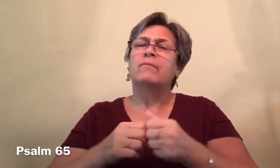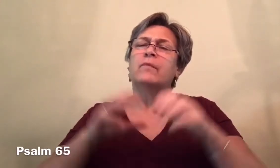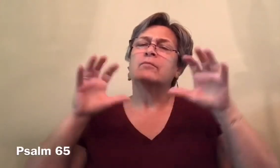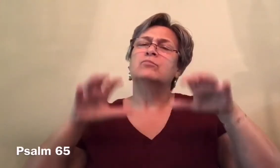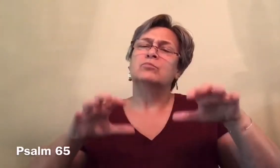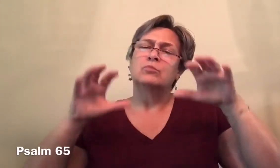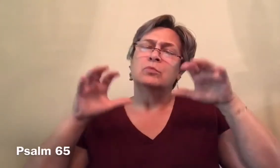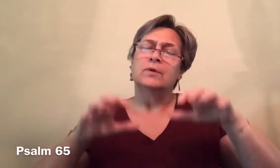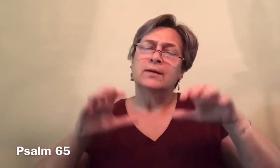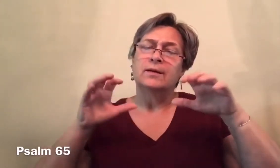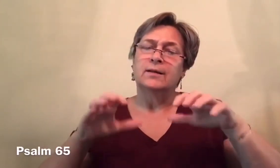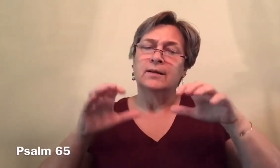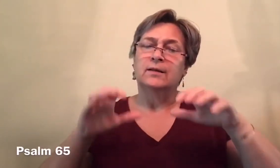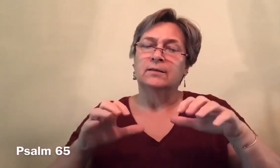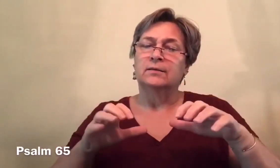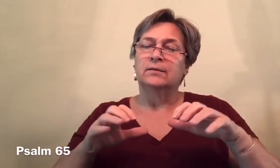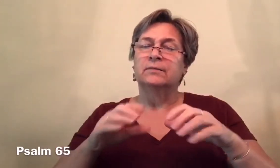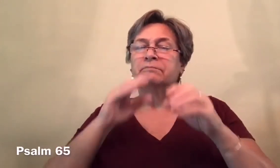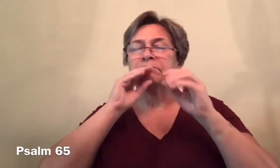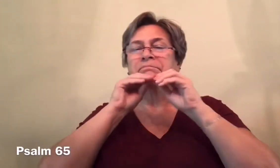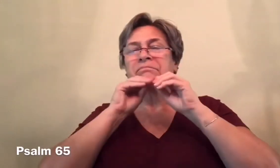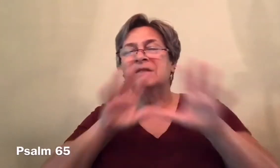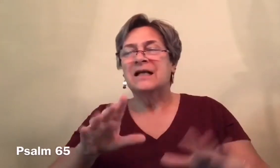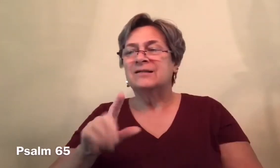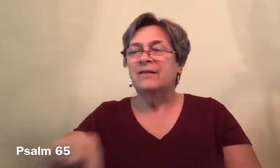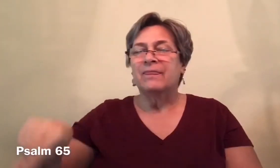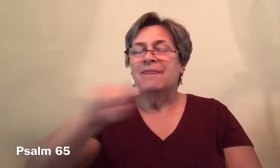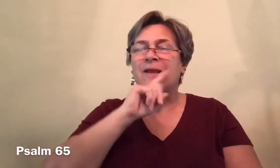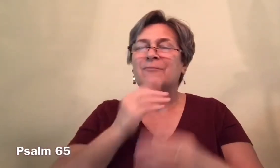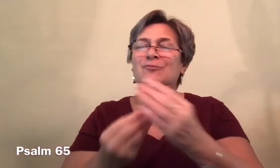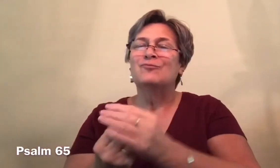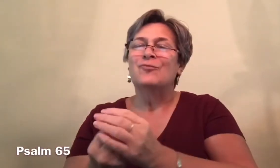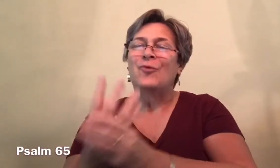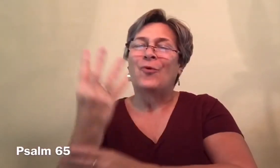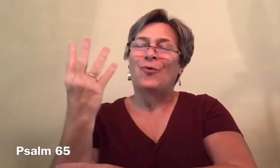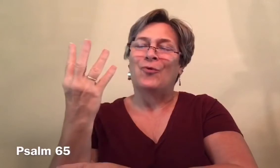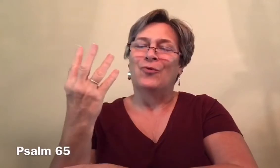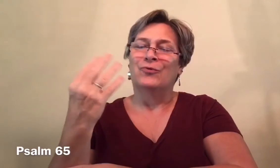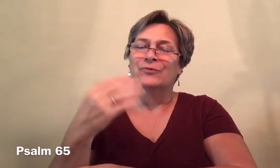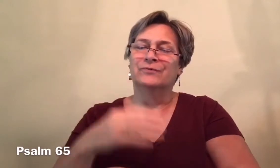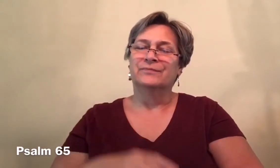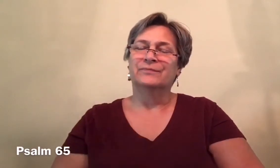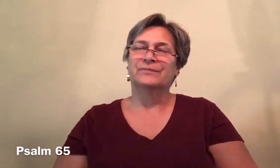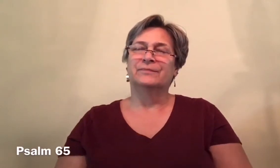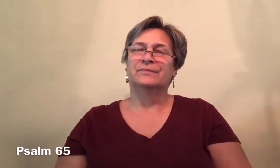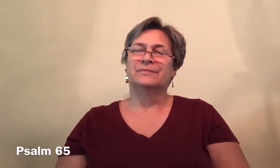softening it with showers, blessing its yield.